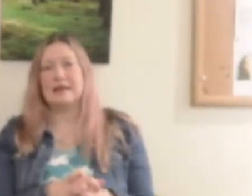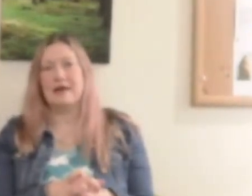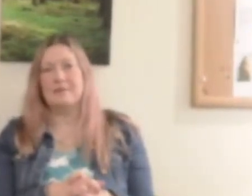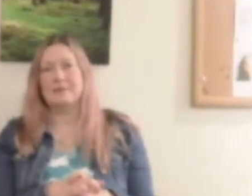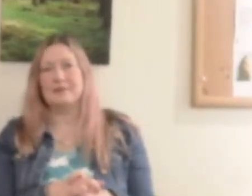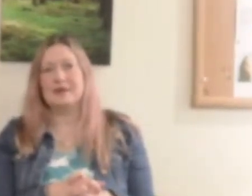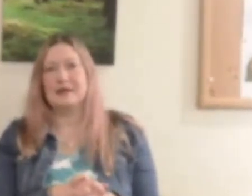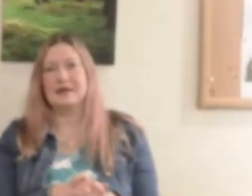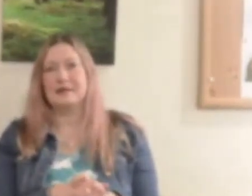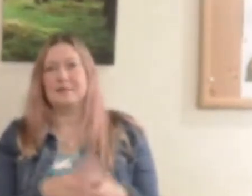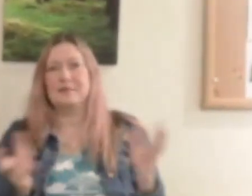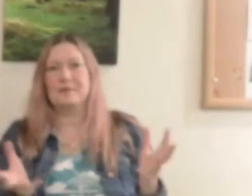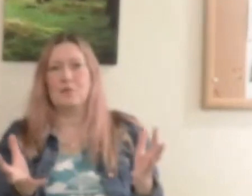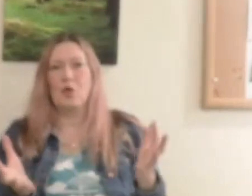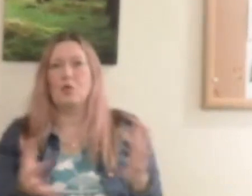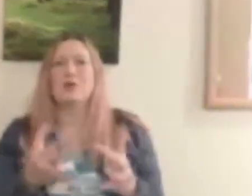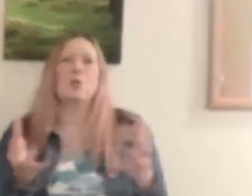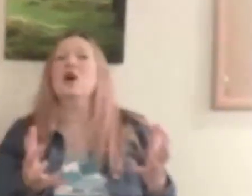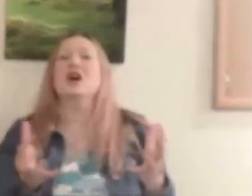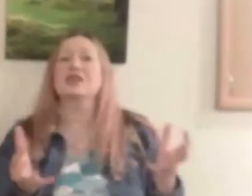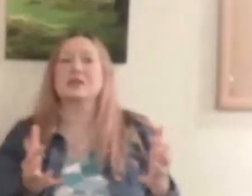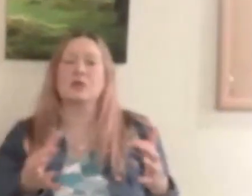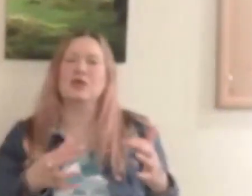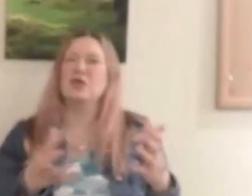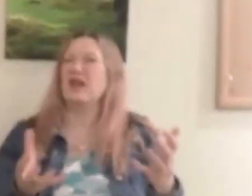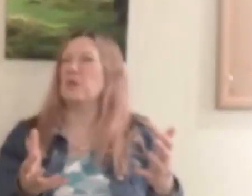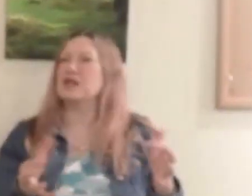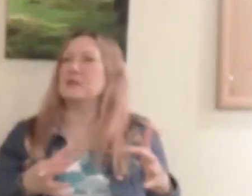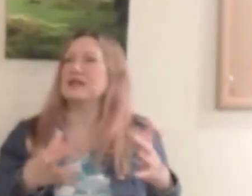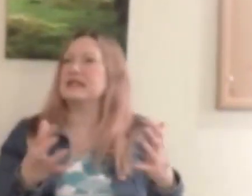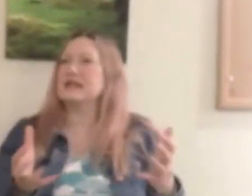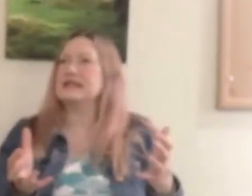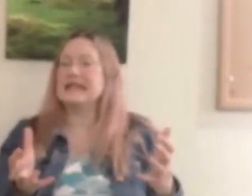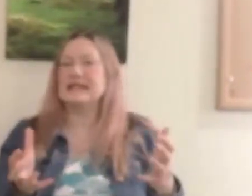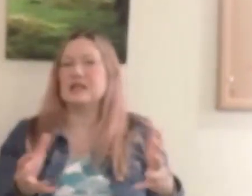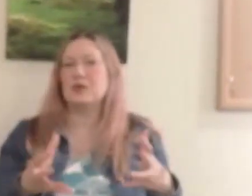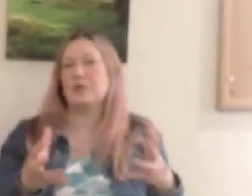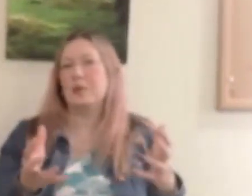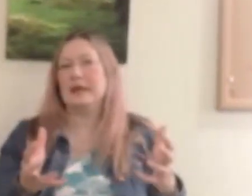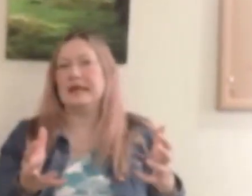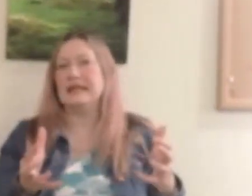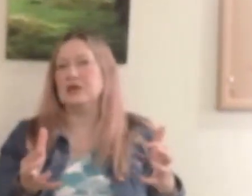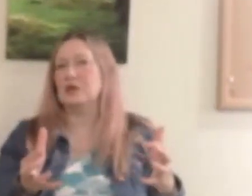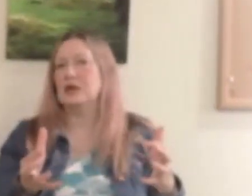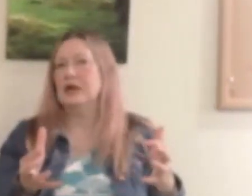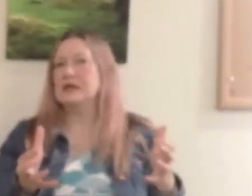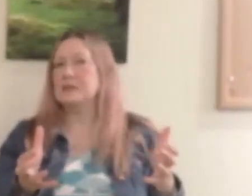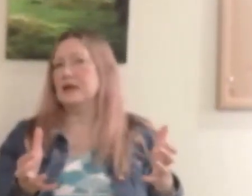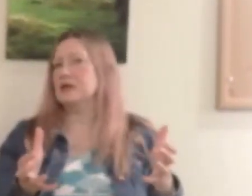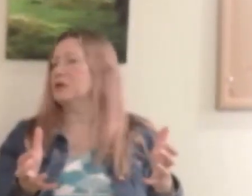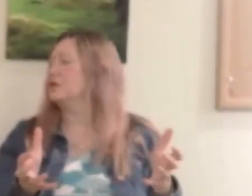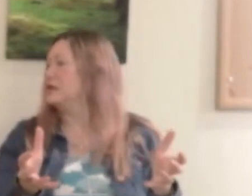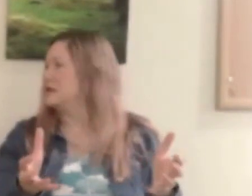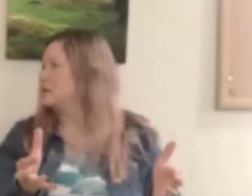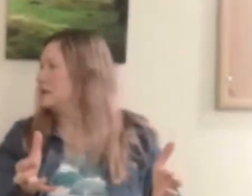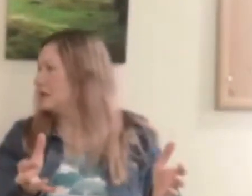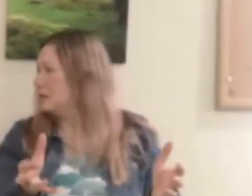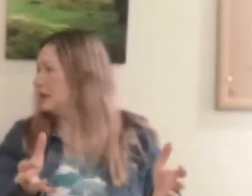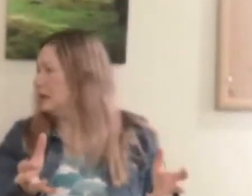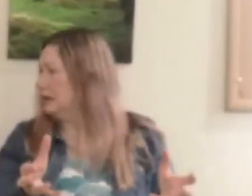what were the worst, or not like the worst, but the sins that would probably lead to your spiritual or physical death quickly.